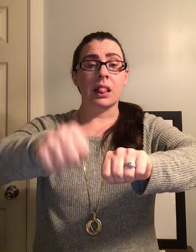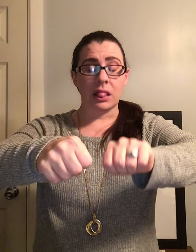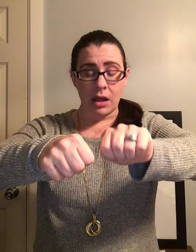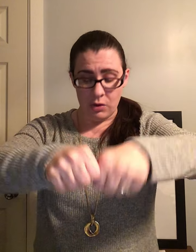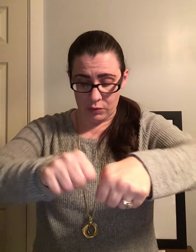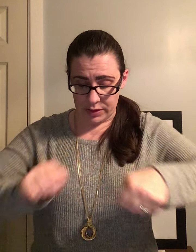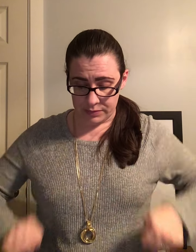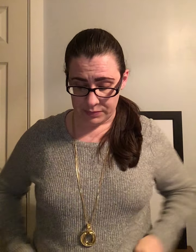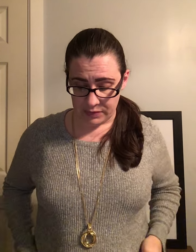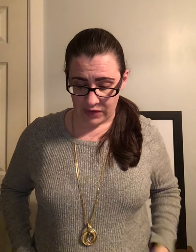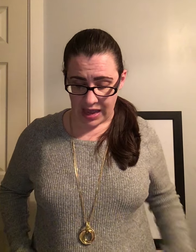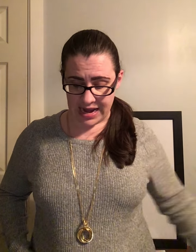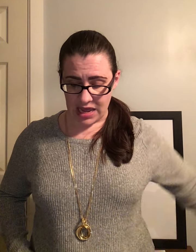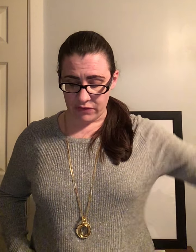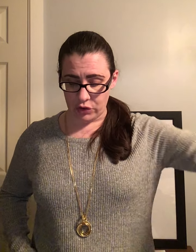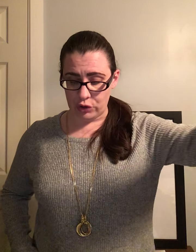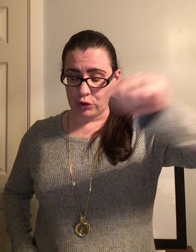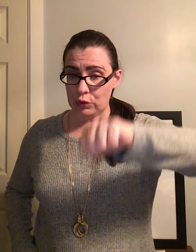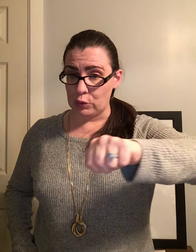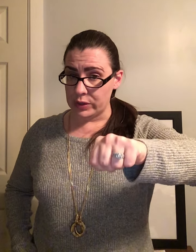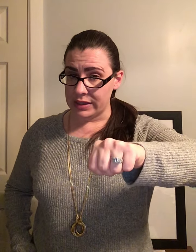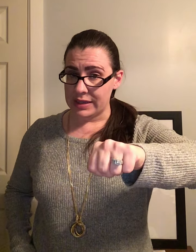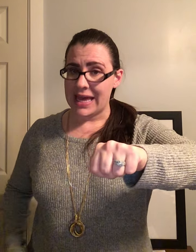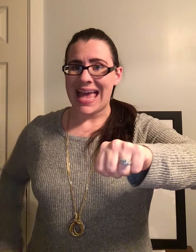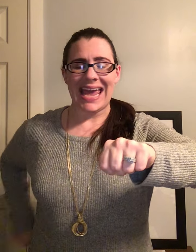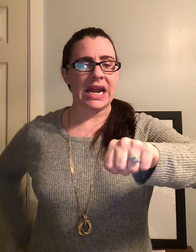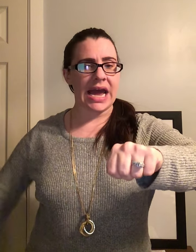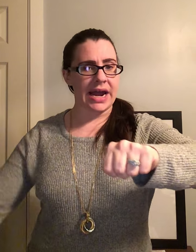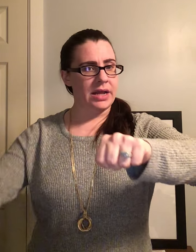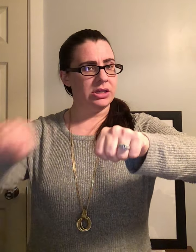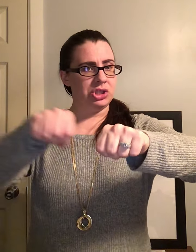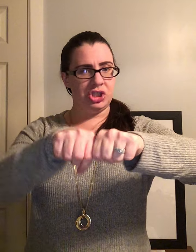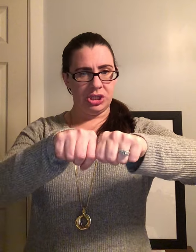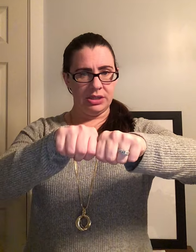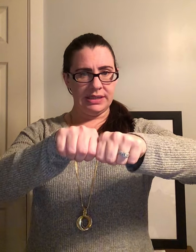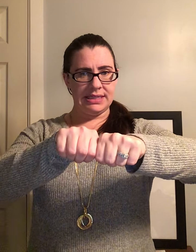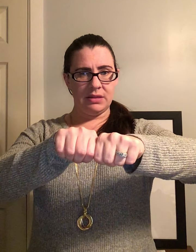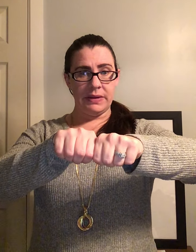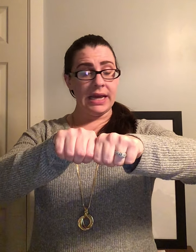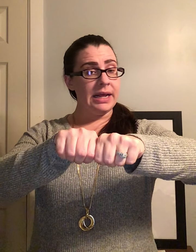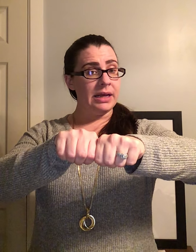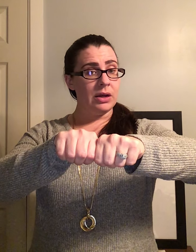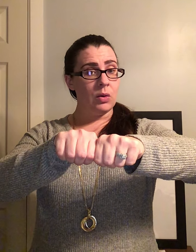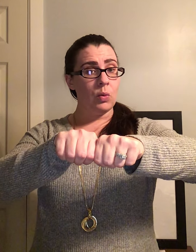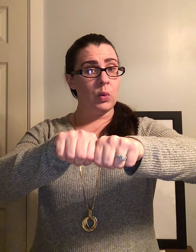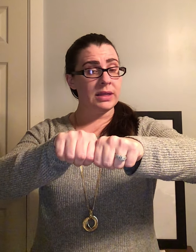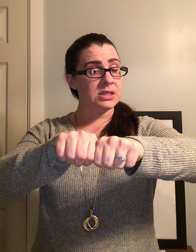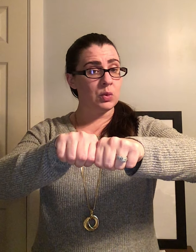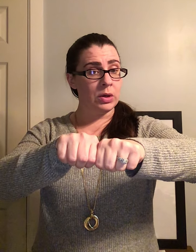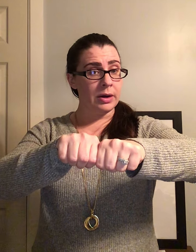Lone. If I have oon and add j to the beginning, what's the word?